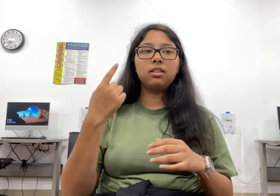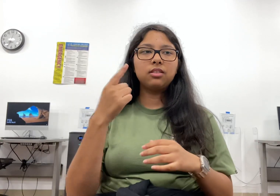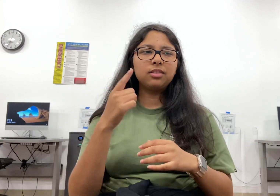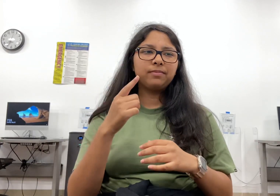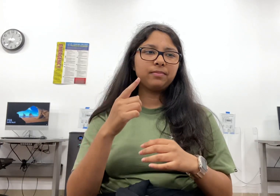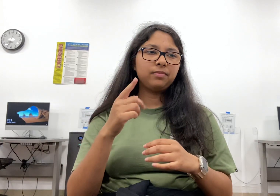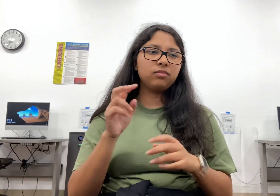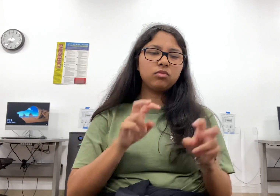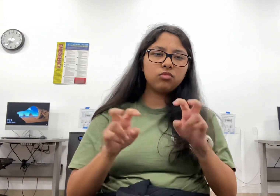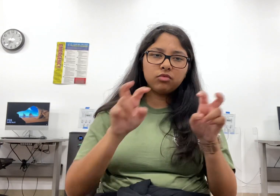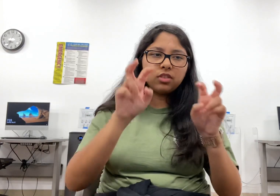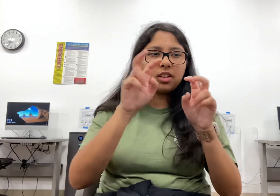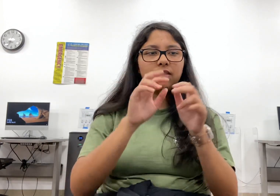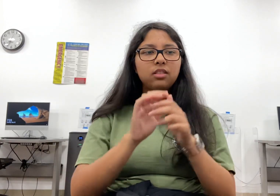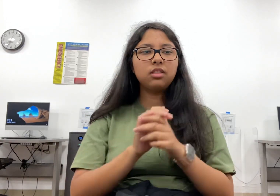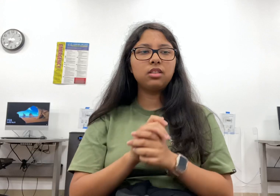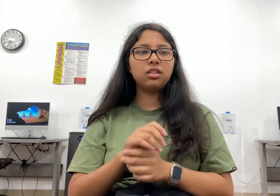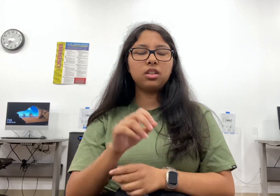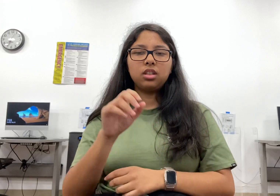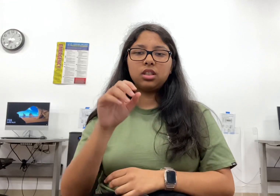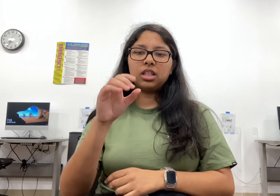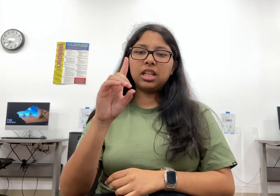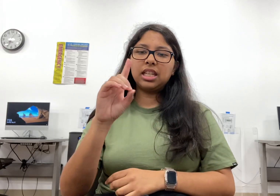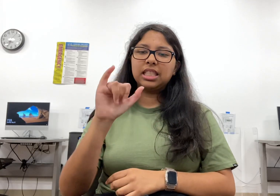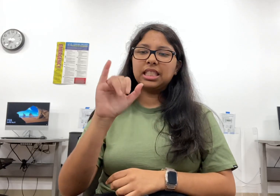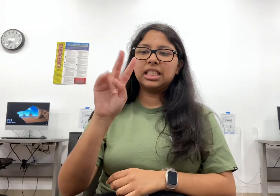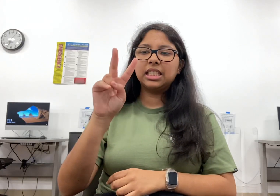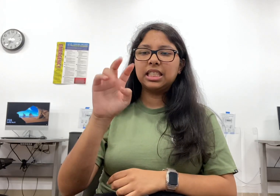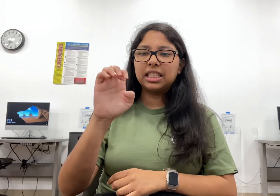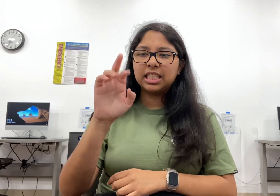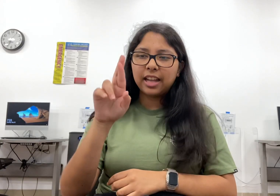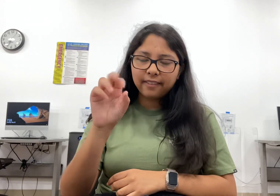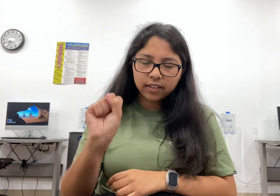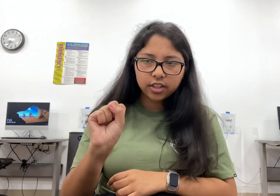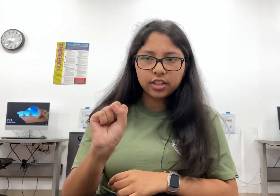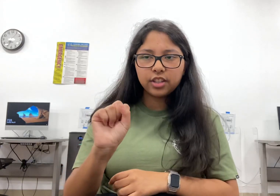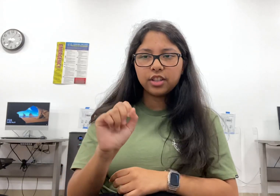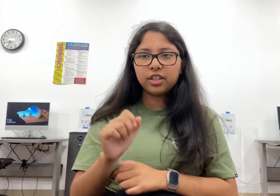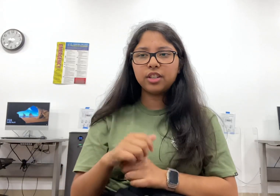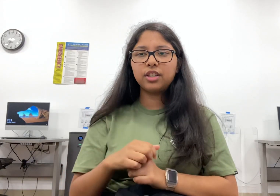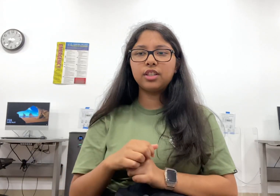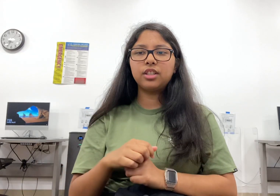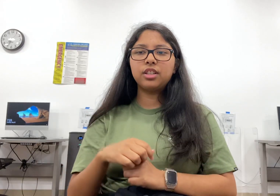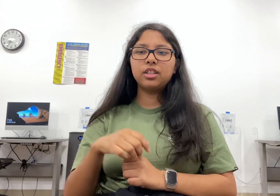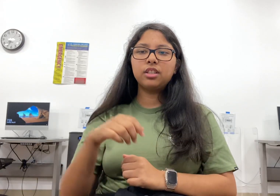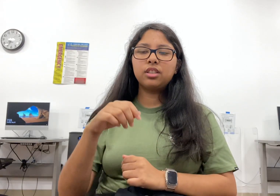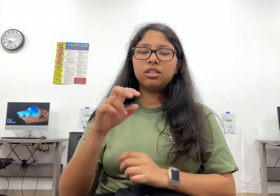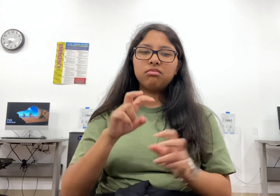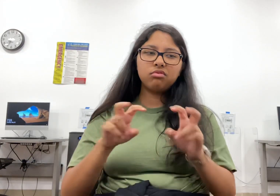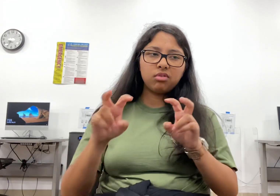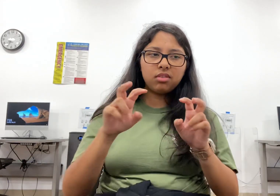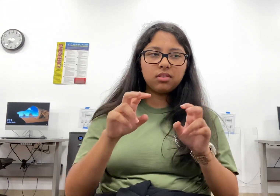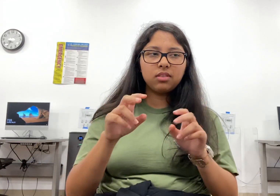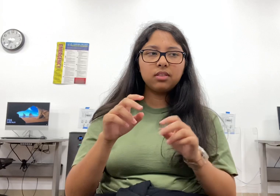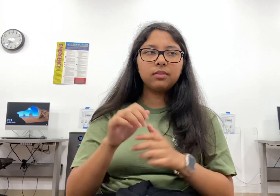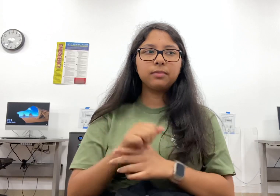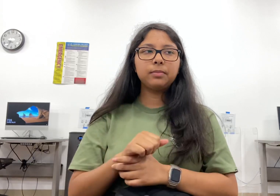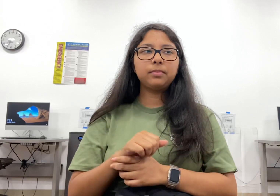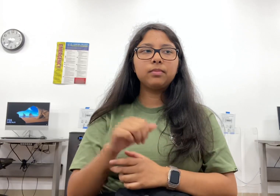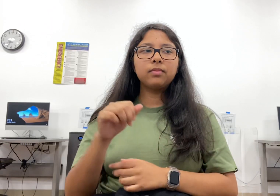divers, boaters, and beach lovers with over a million